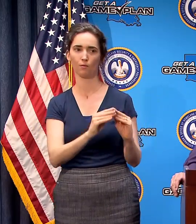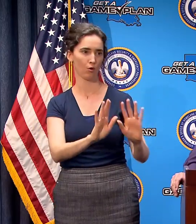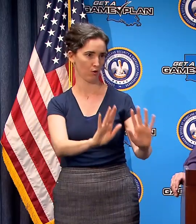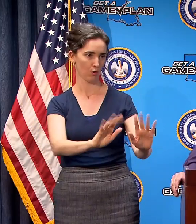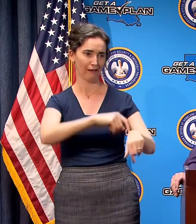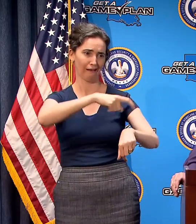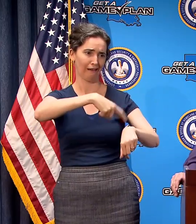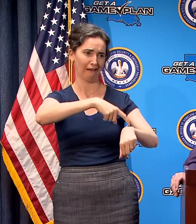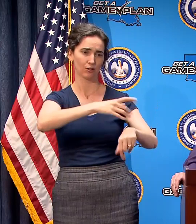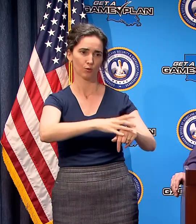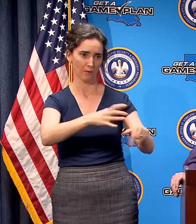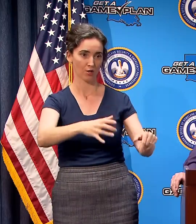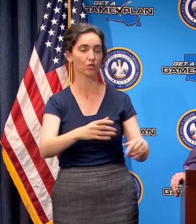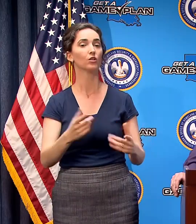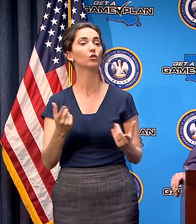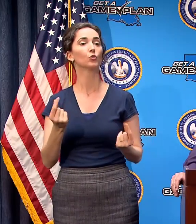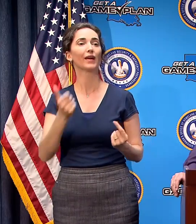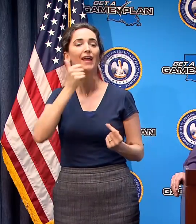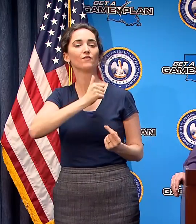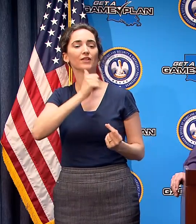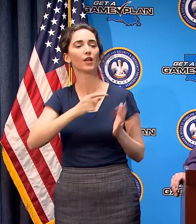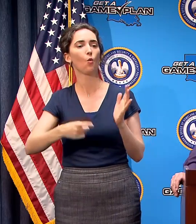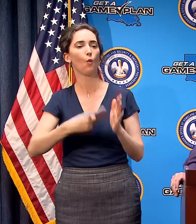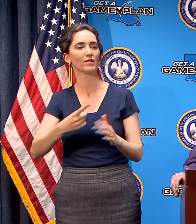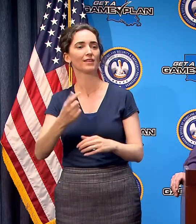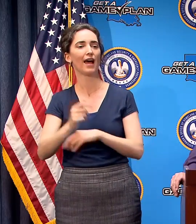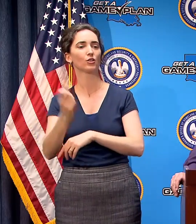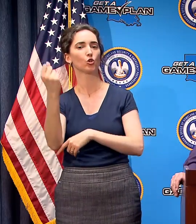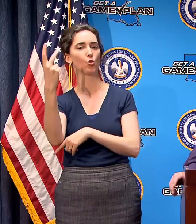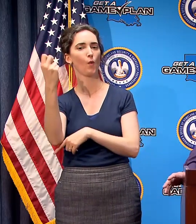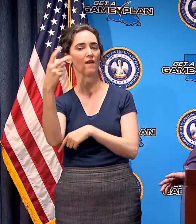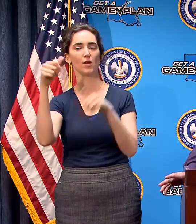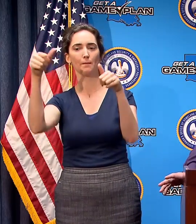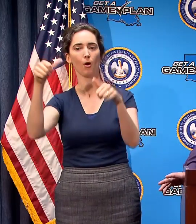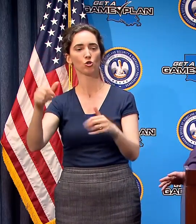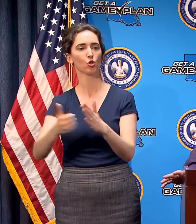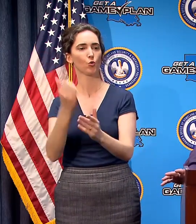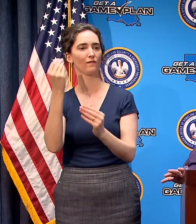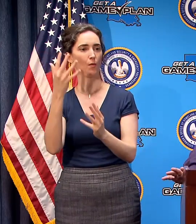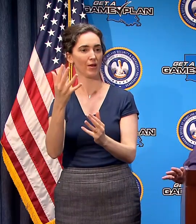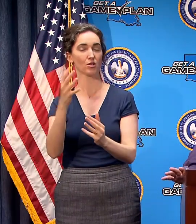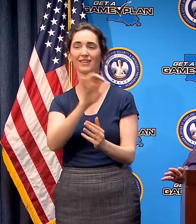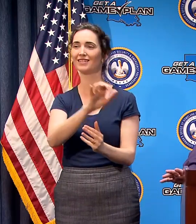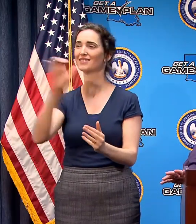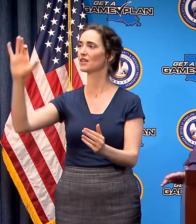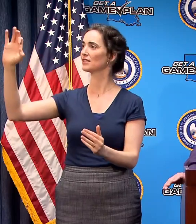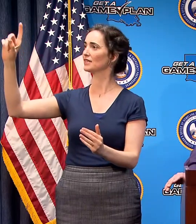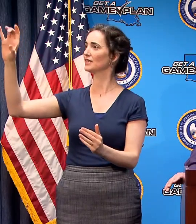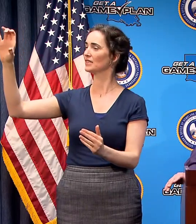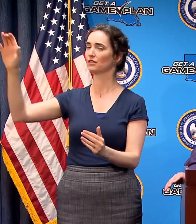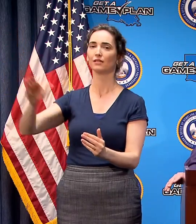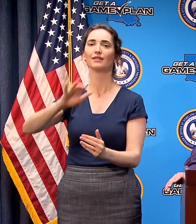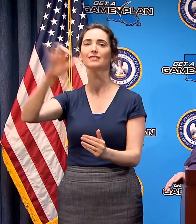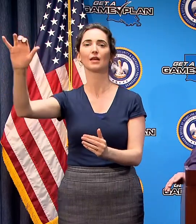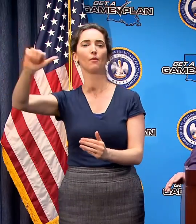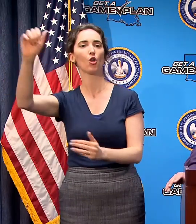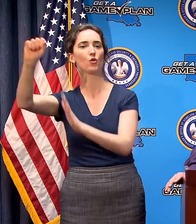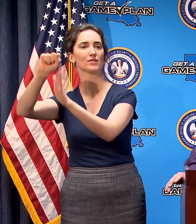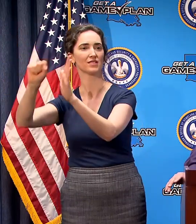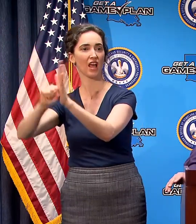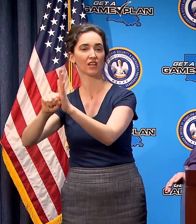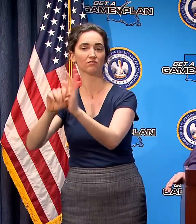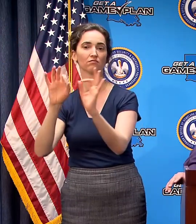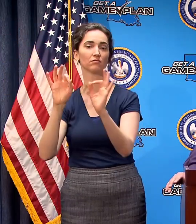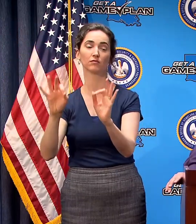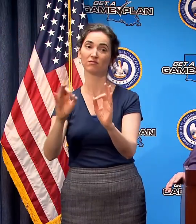we're going to go to once a day at 12 noon where we will be updating this is what the CDC does it's what other states are doing and quite